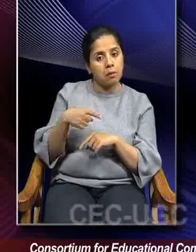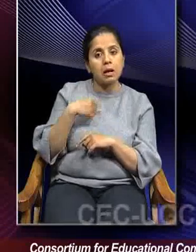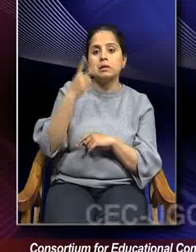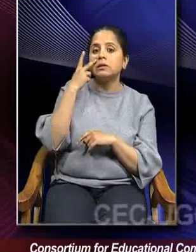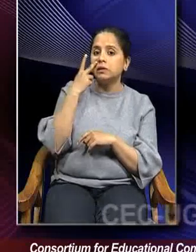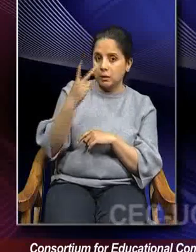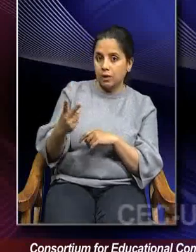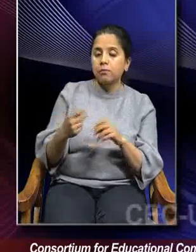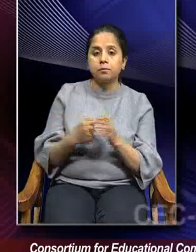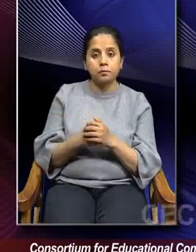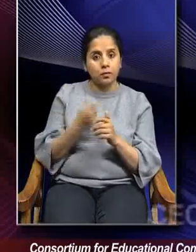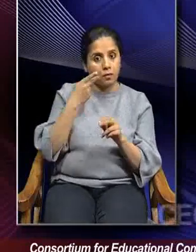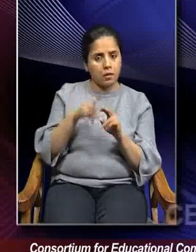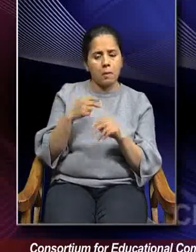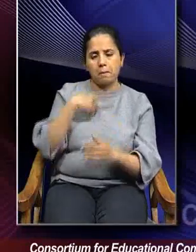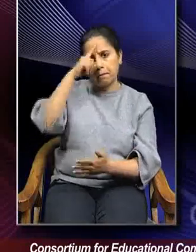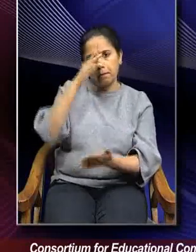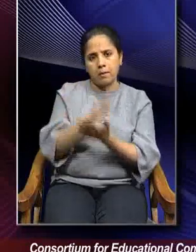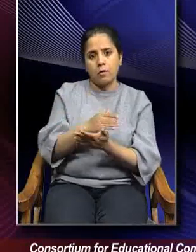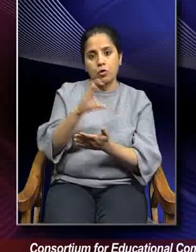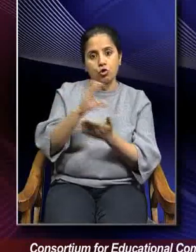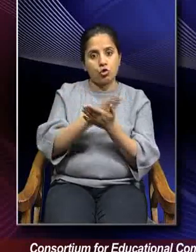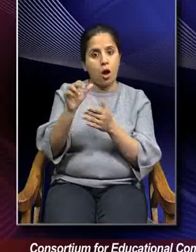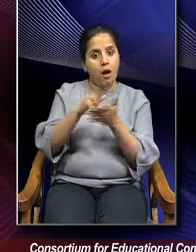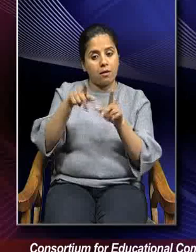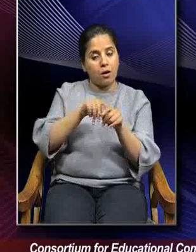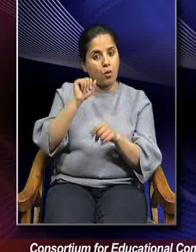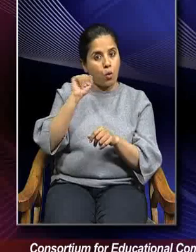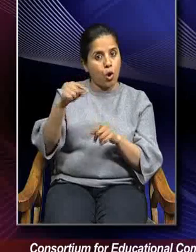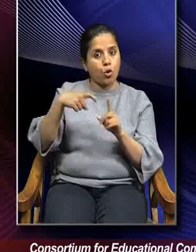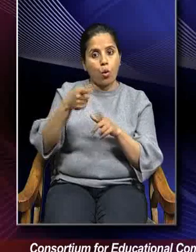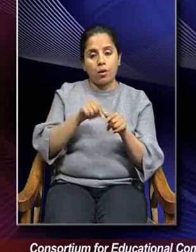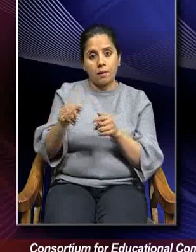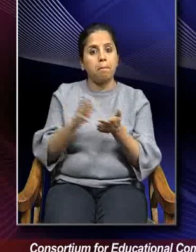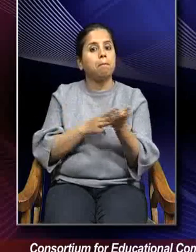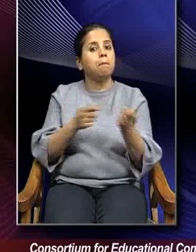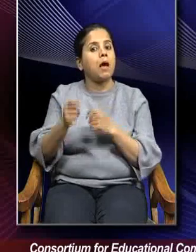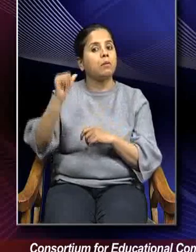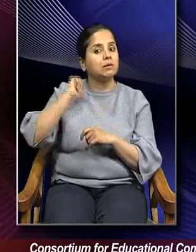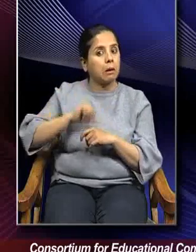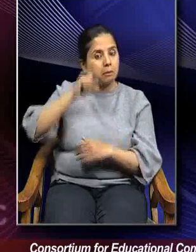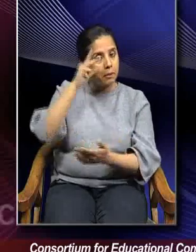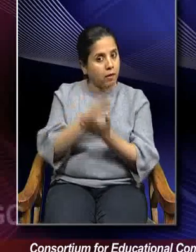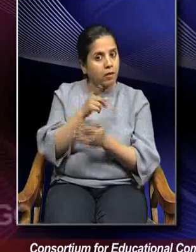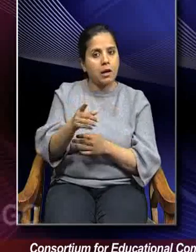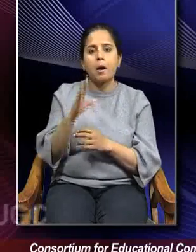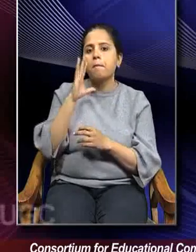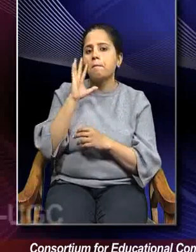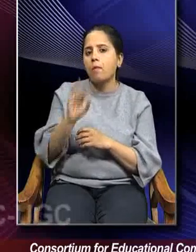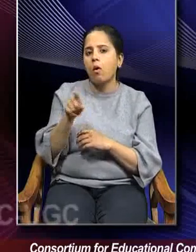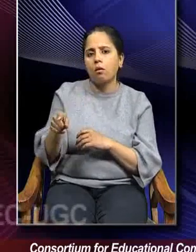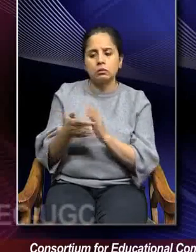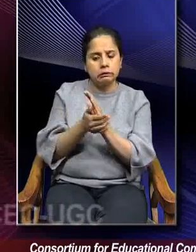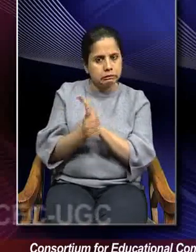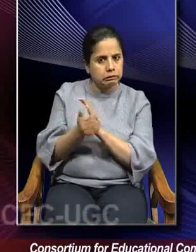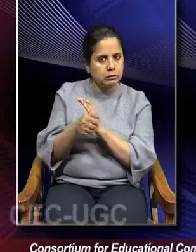if we believe the Chanakya style to the Kotelia style of management. And these important competencies are